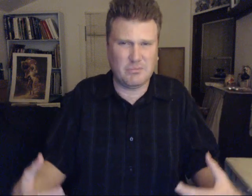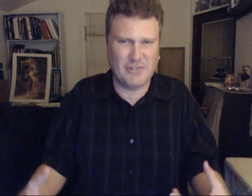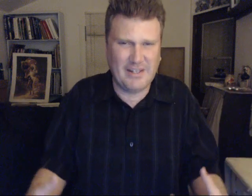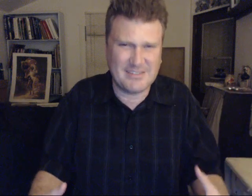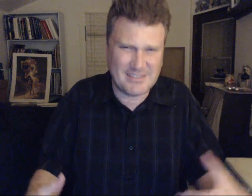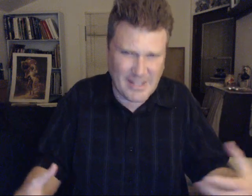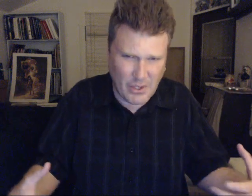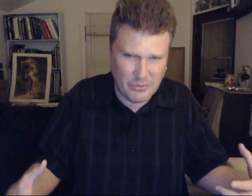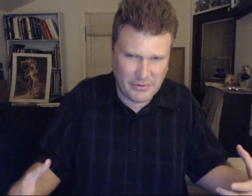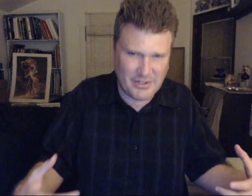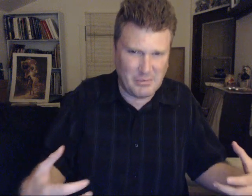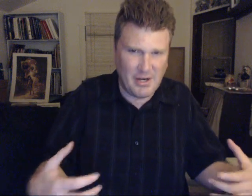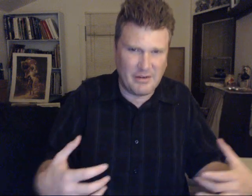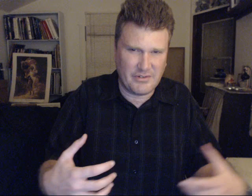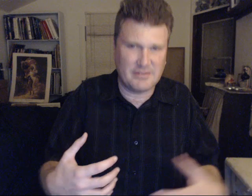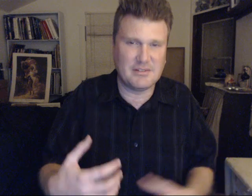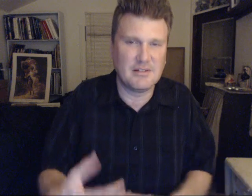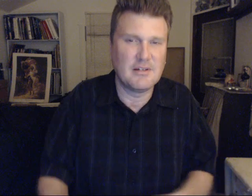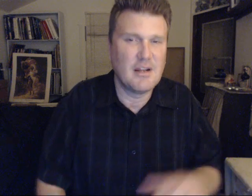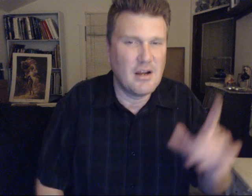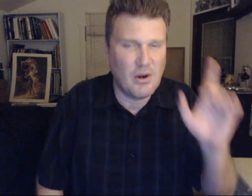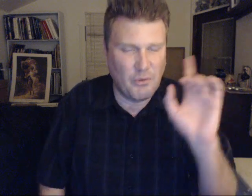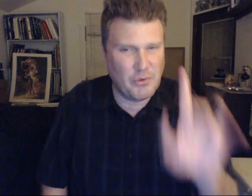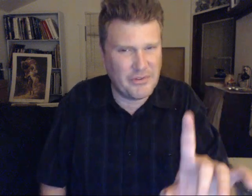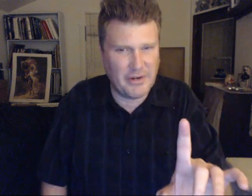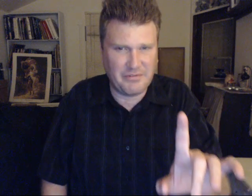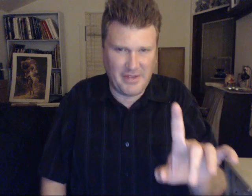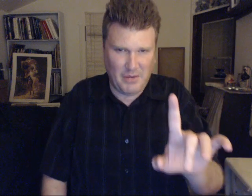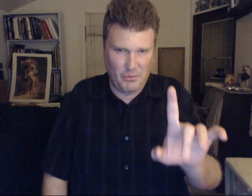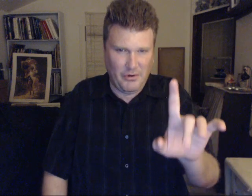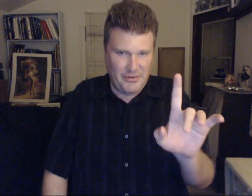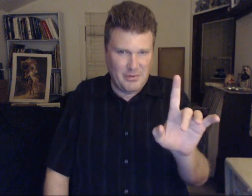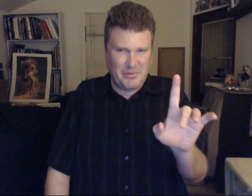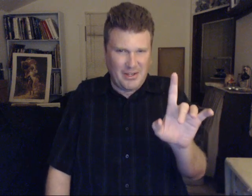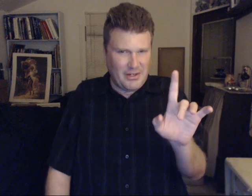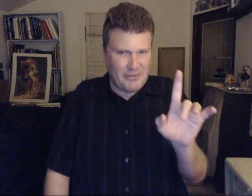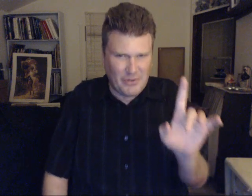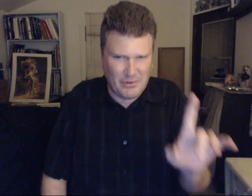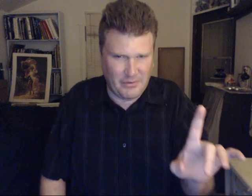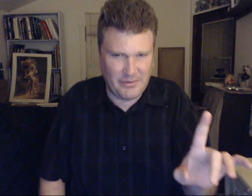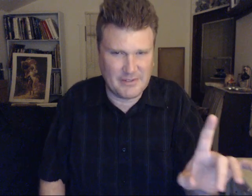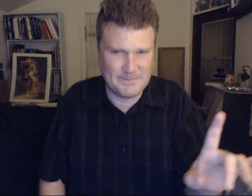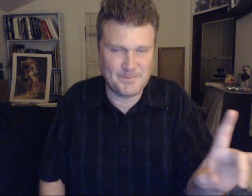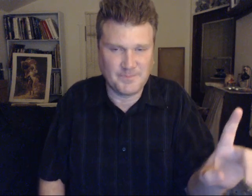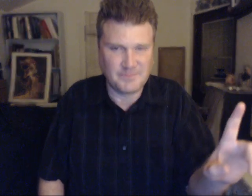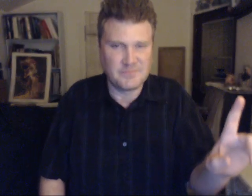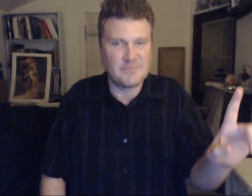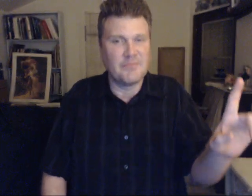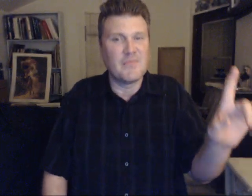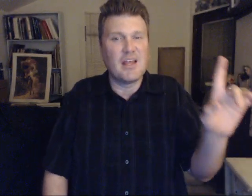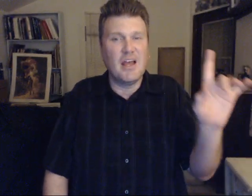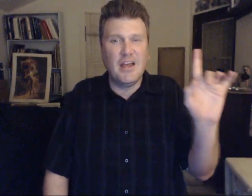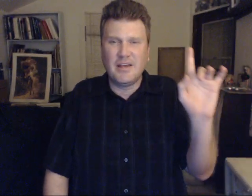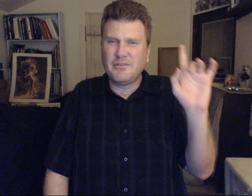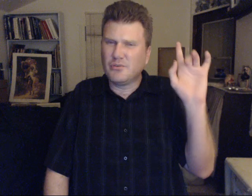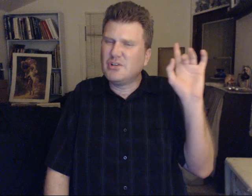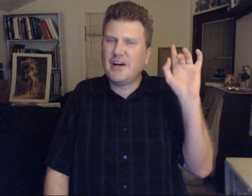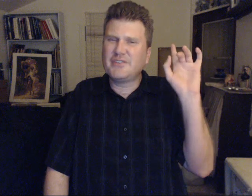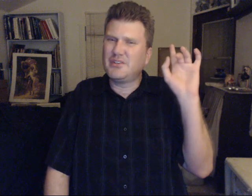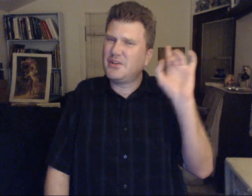planet. And take ownership of it. We were there for that war in the beginning of your earth. And realize you do